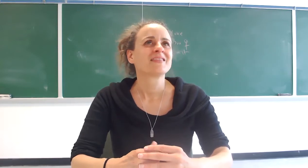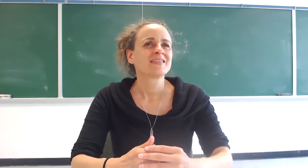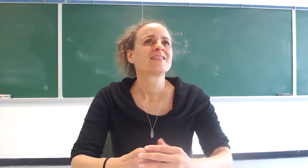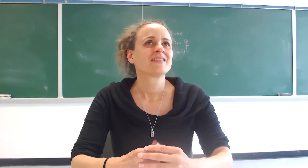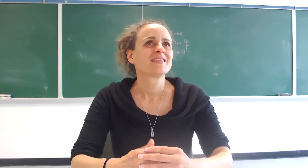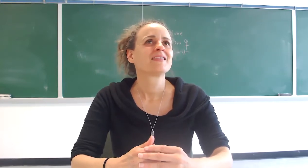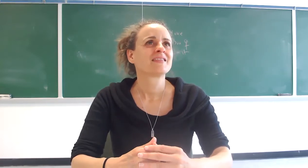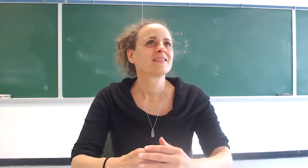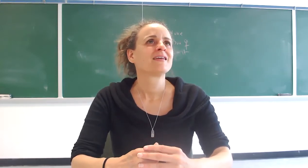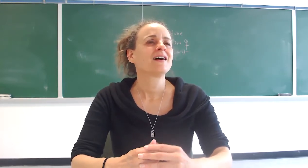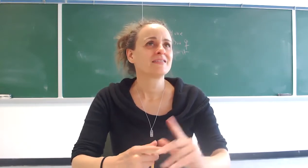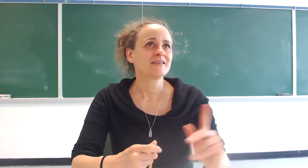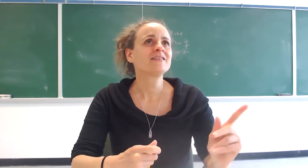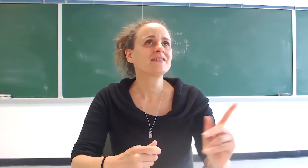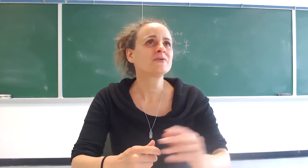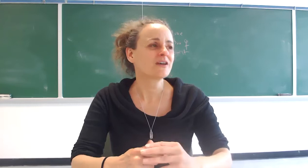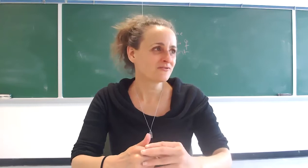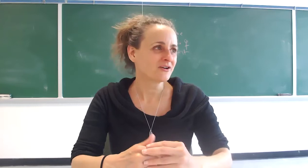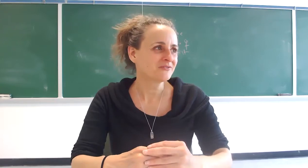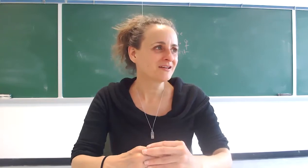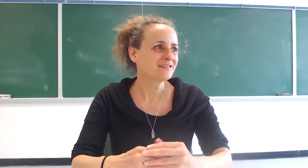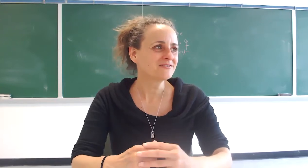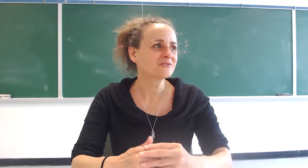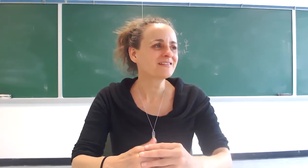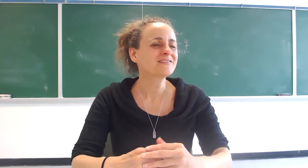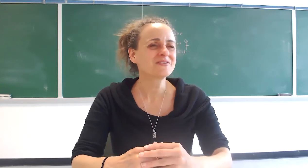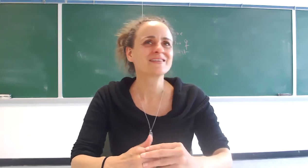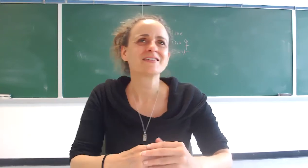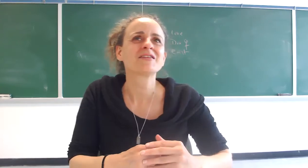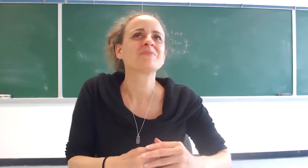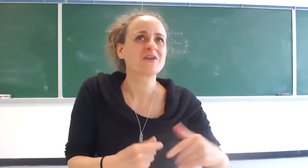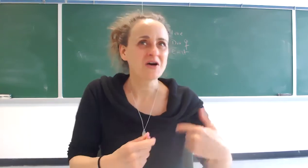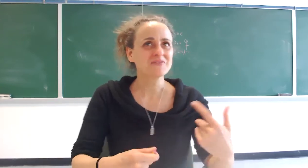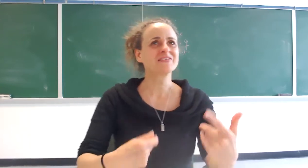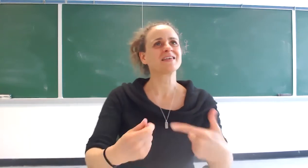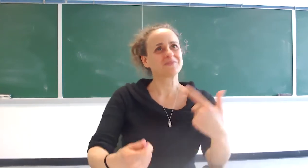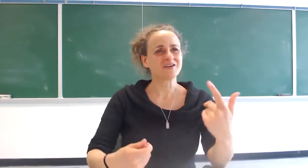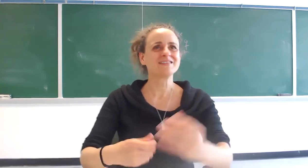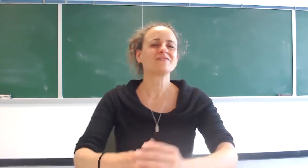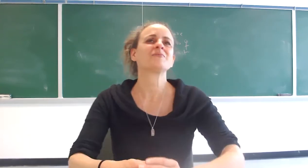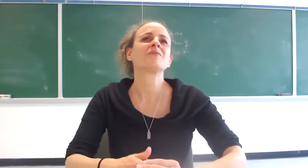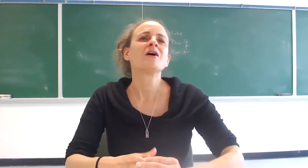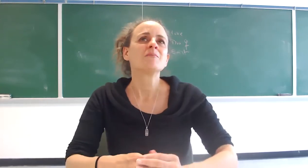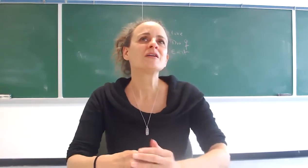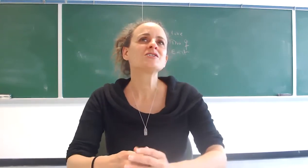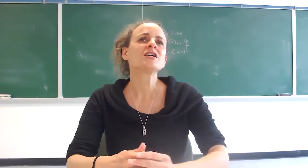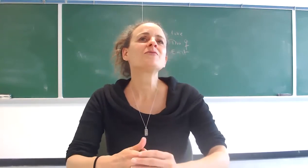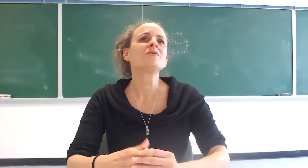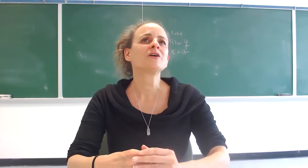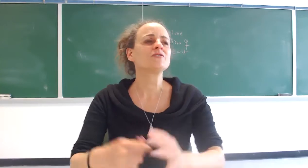that sense and then they would have won right that's true that's interesting if they become the same right if they become but in general when you're